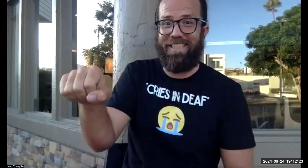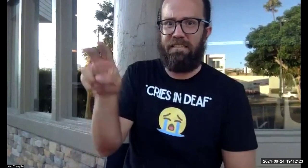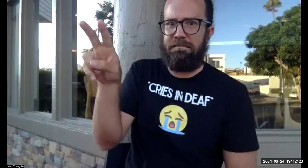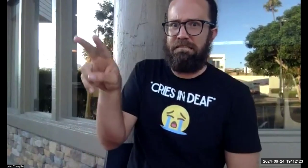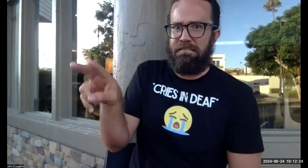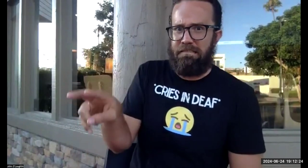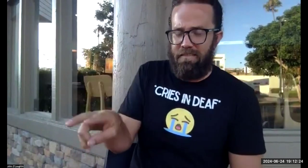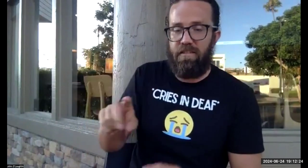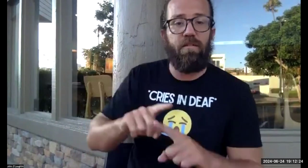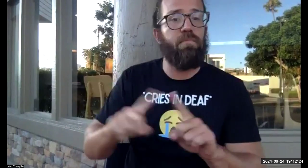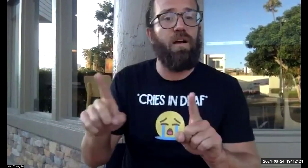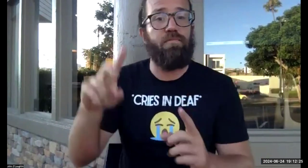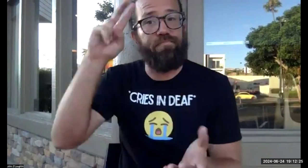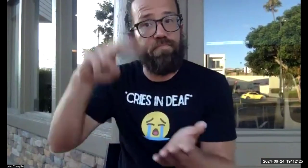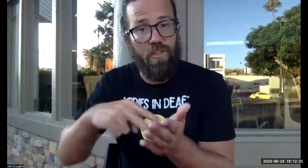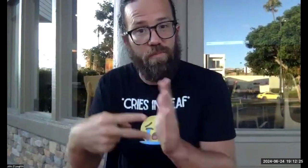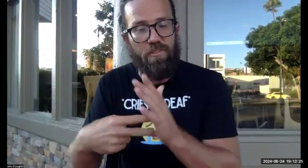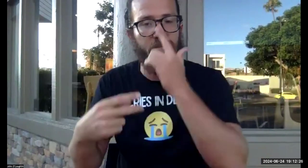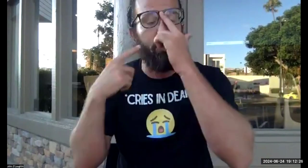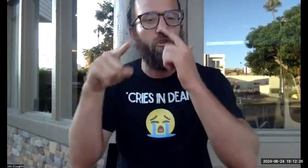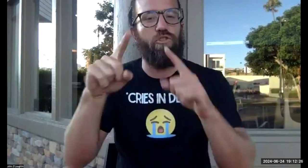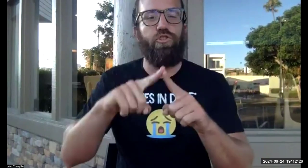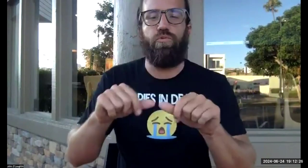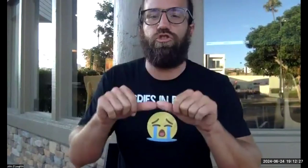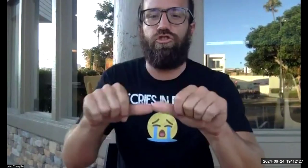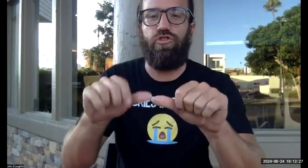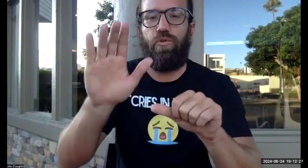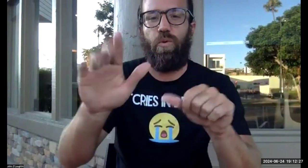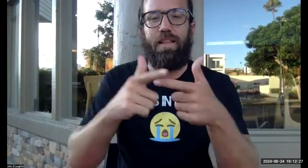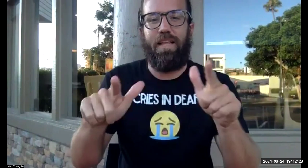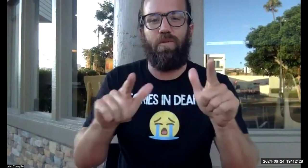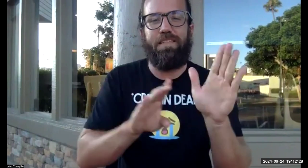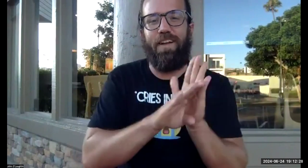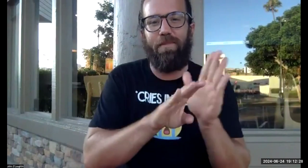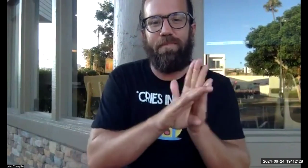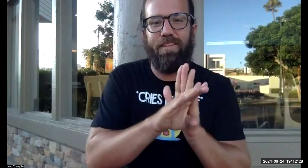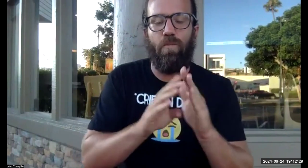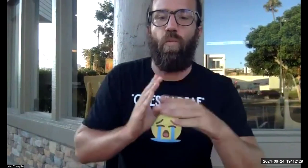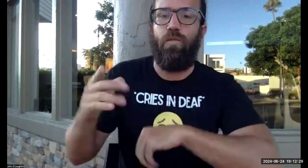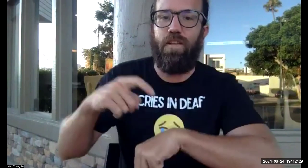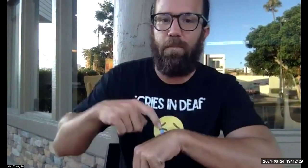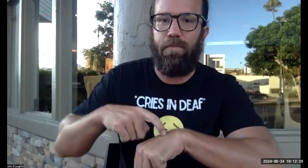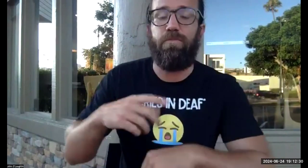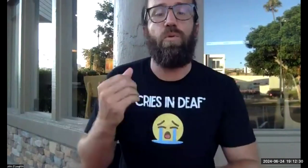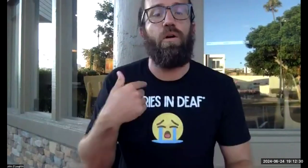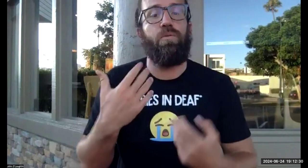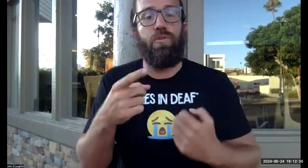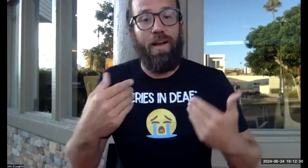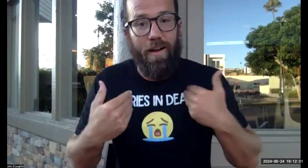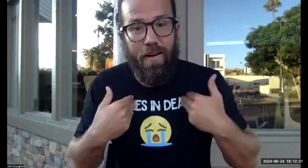It looks like a lot. Yes. When you read it all, but the purpose is that I want you to continue your language development and